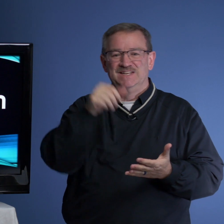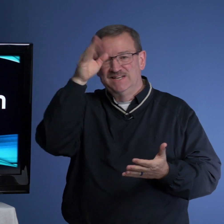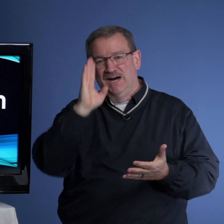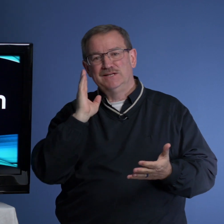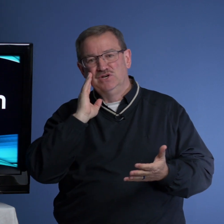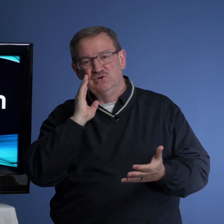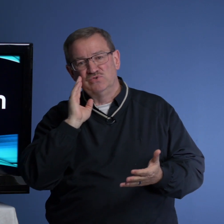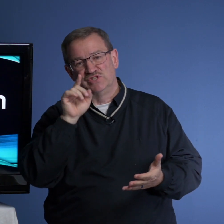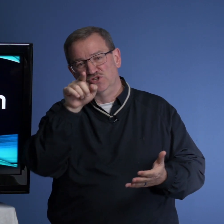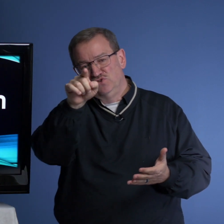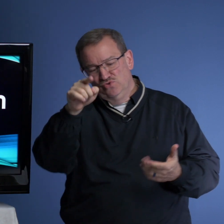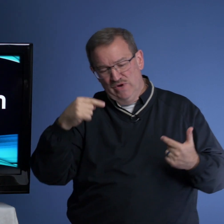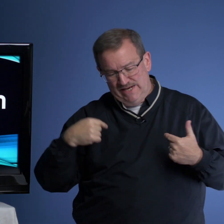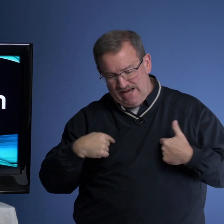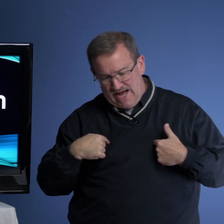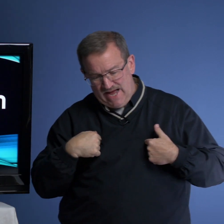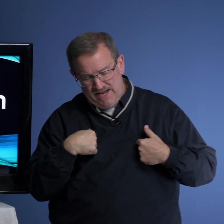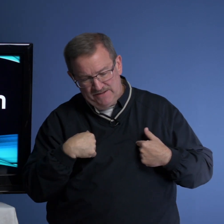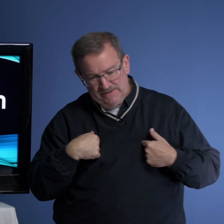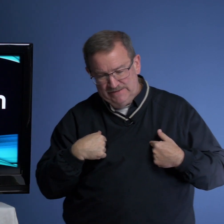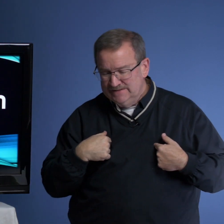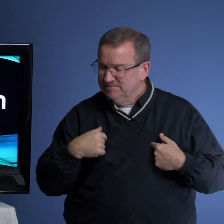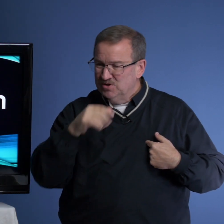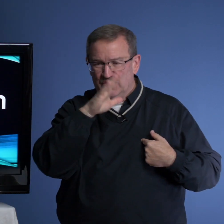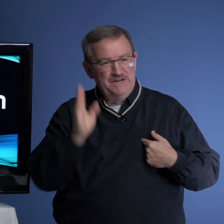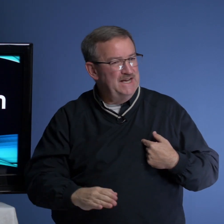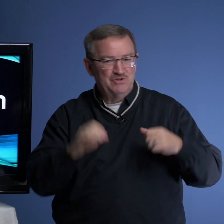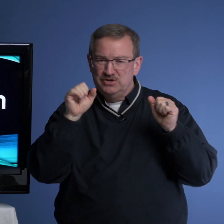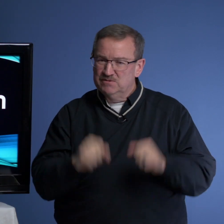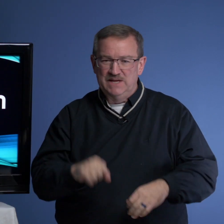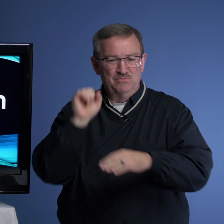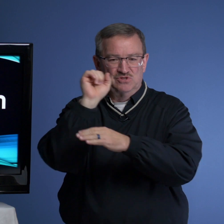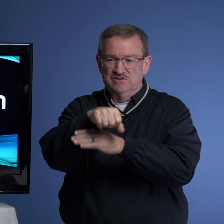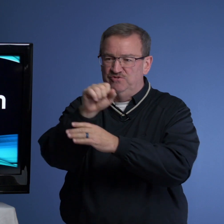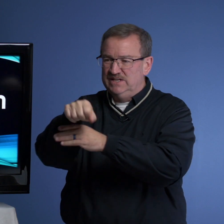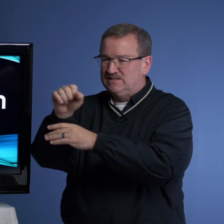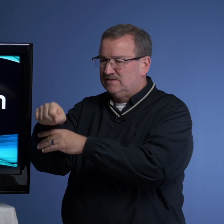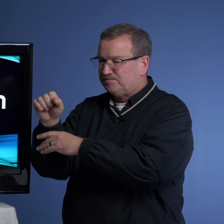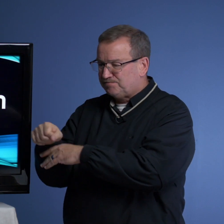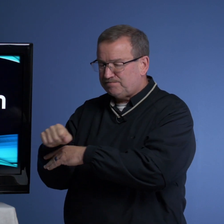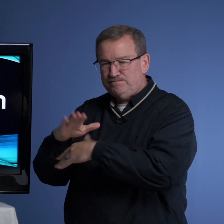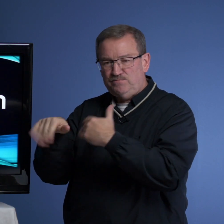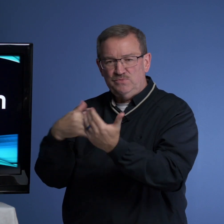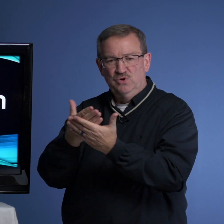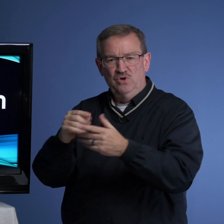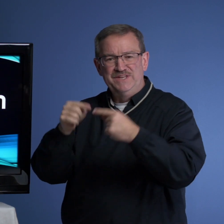God knows that you and I are never going to be able to defeat all the